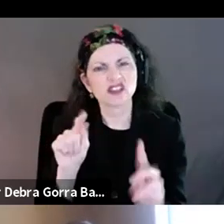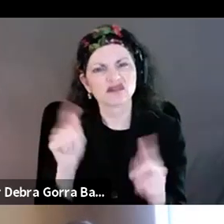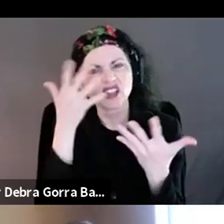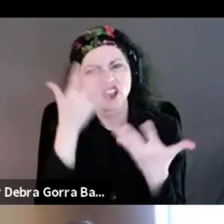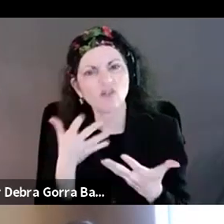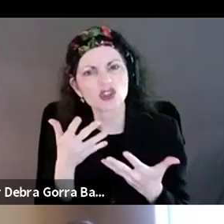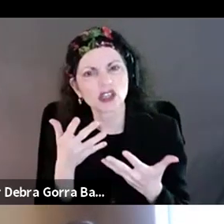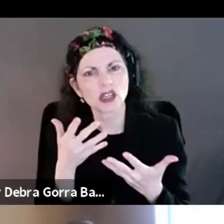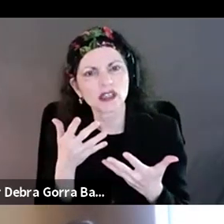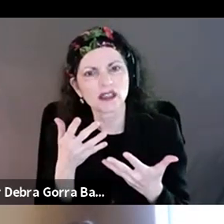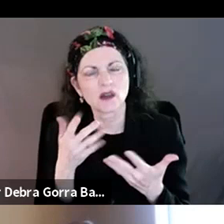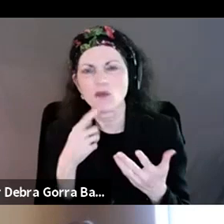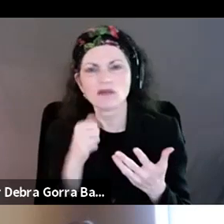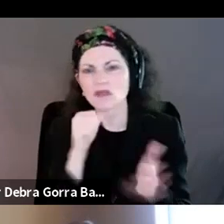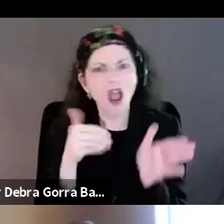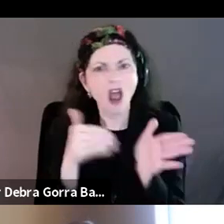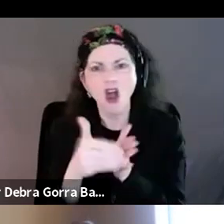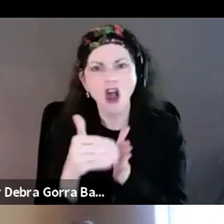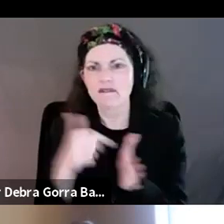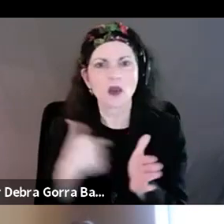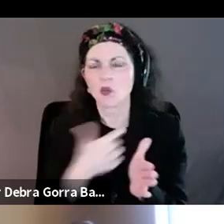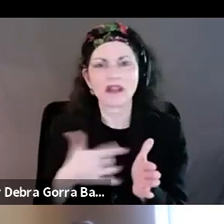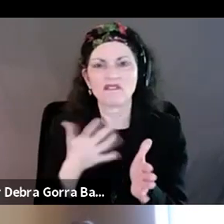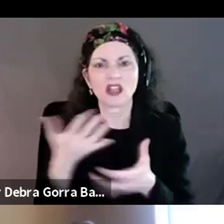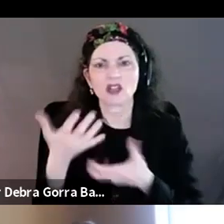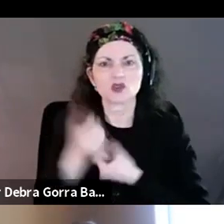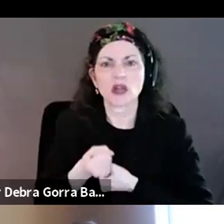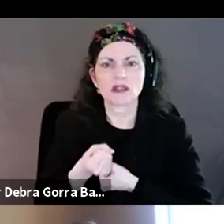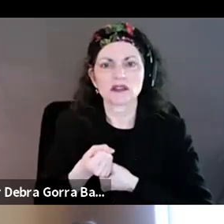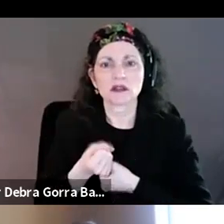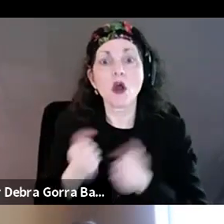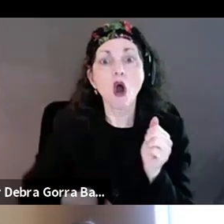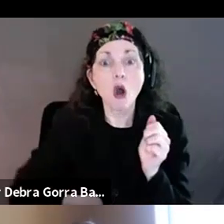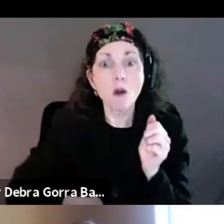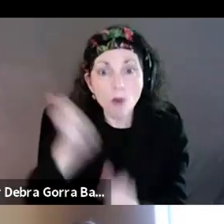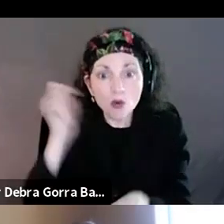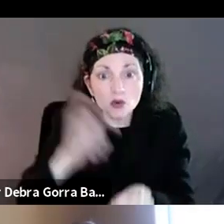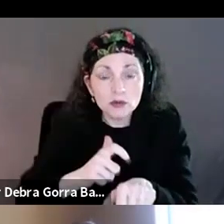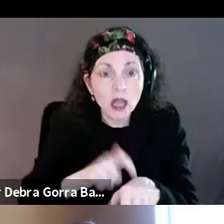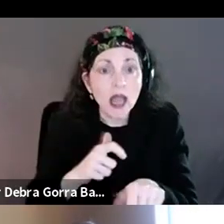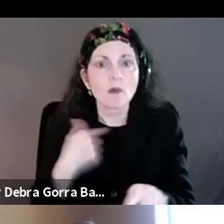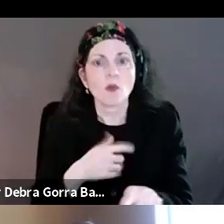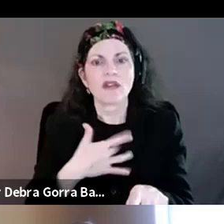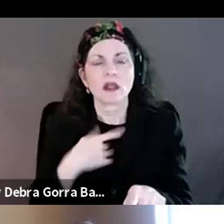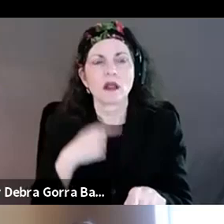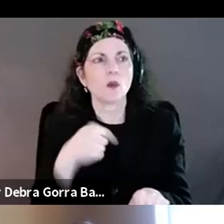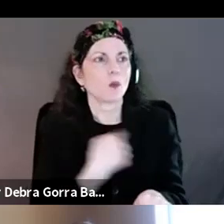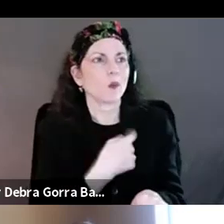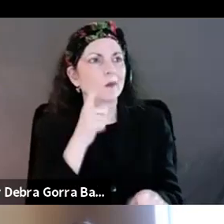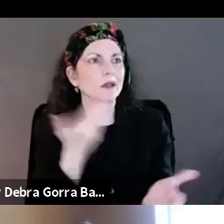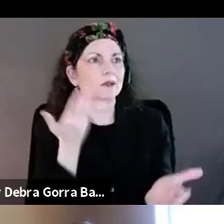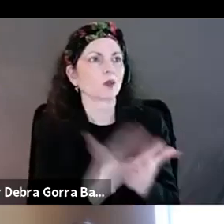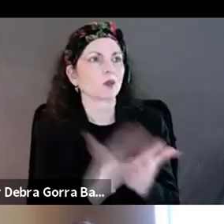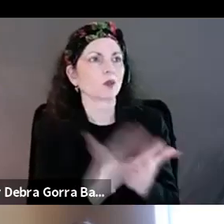spaces feeling like we're required to prove ourselves first, um, before we are given, um,